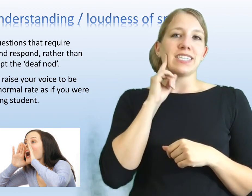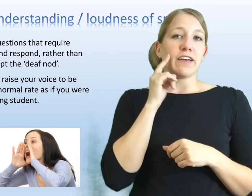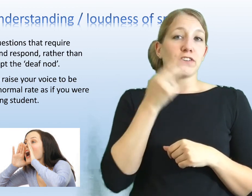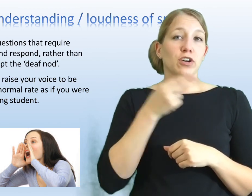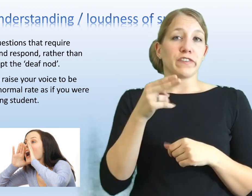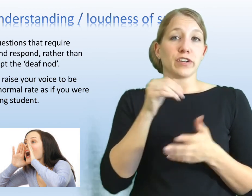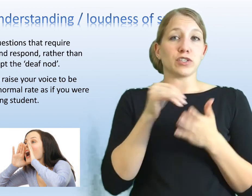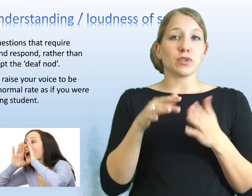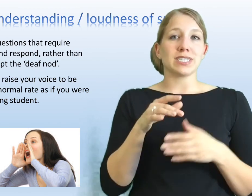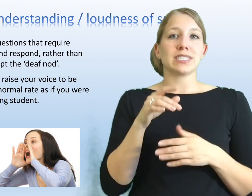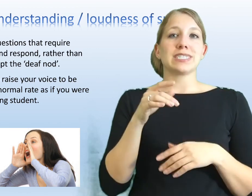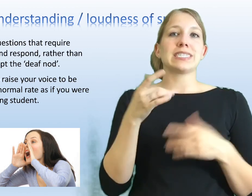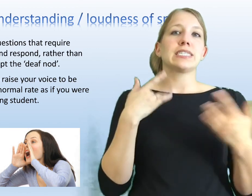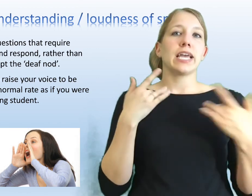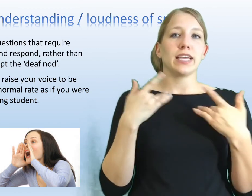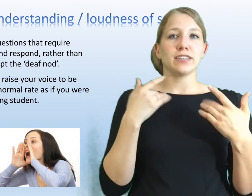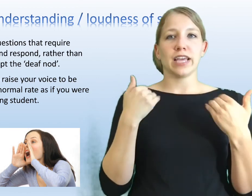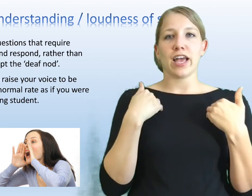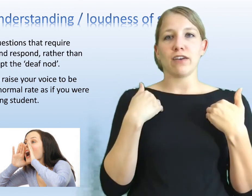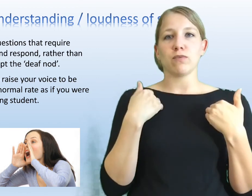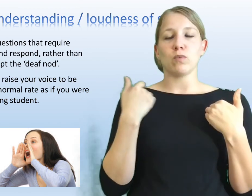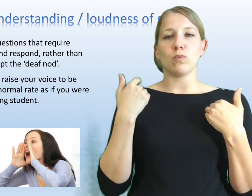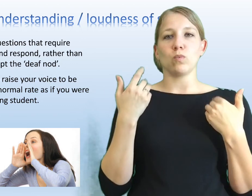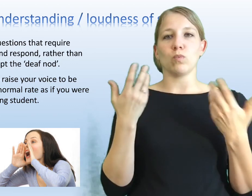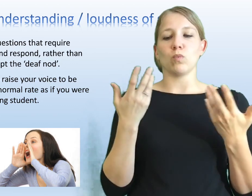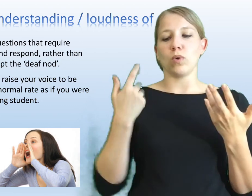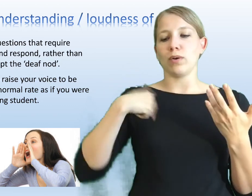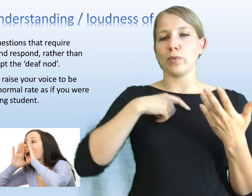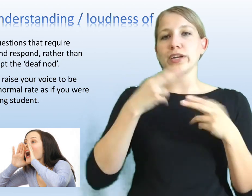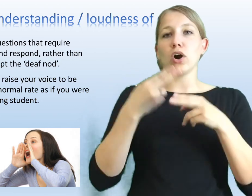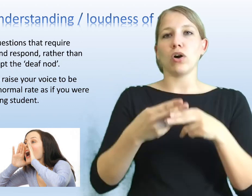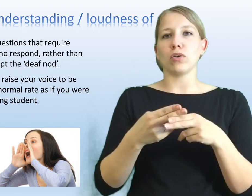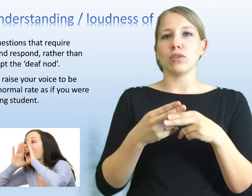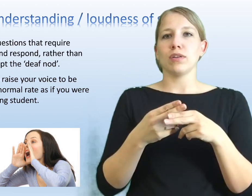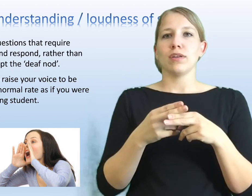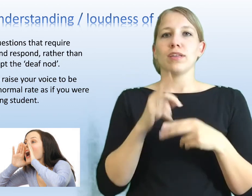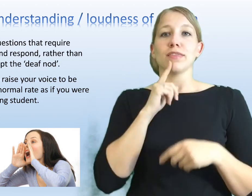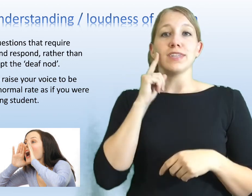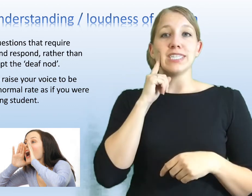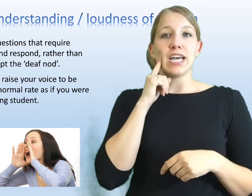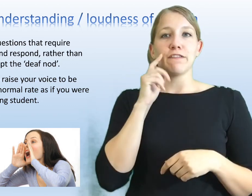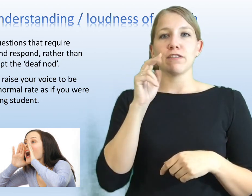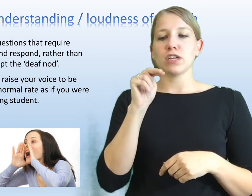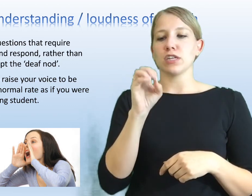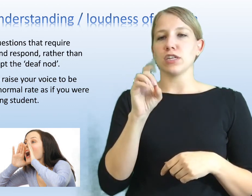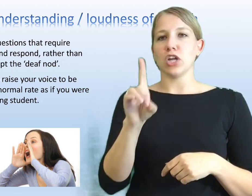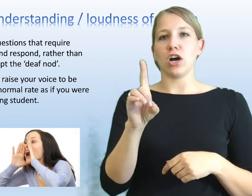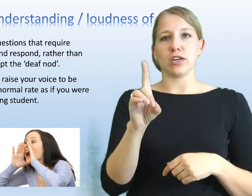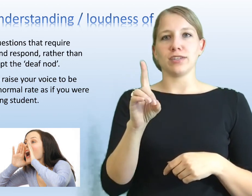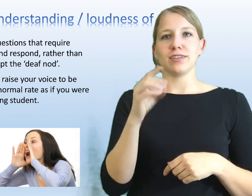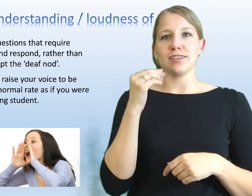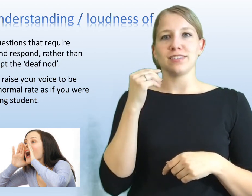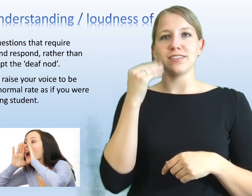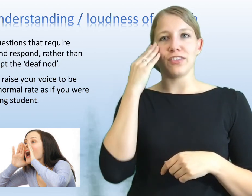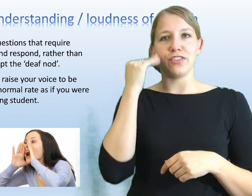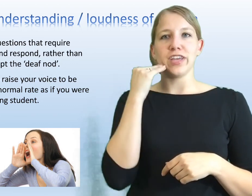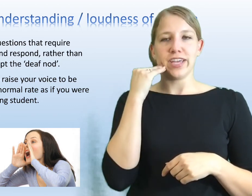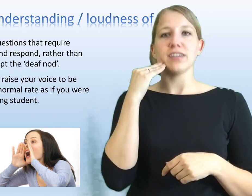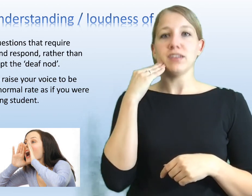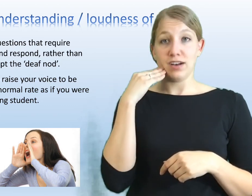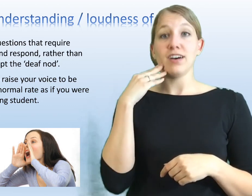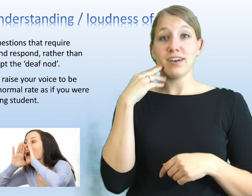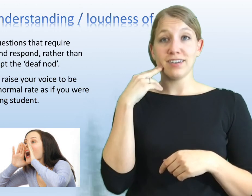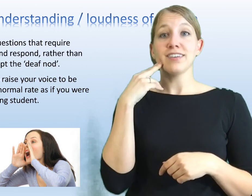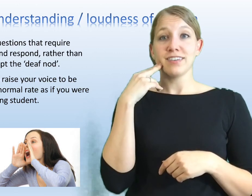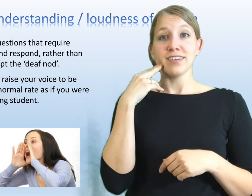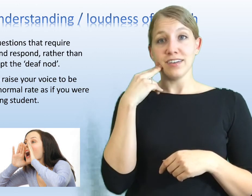Deaf and hard of hearing students tend to have what we call the deaf nod. It's the